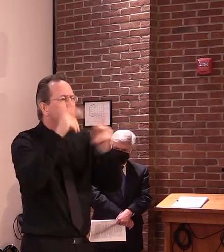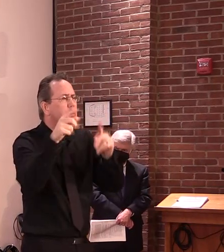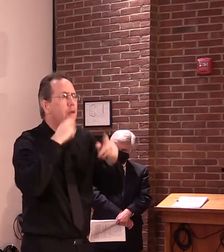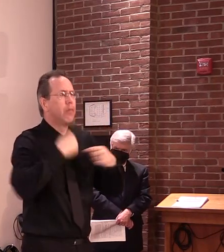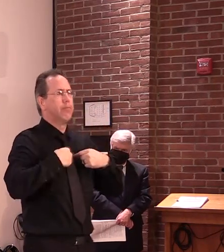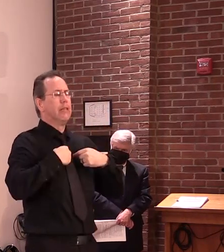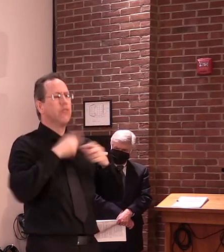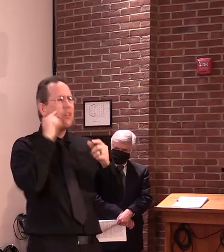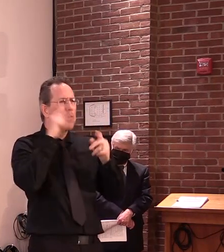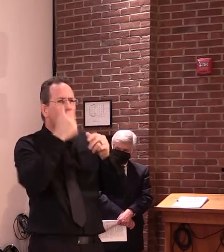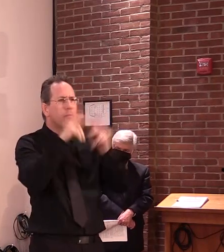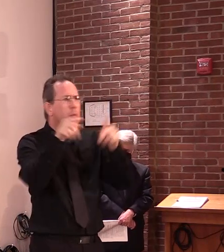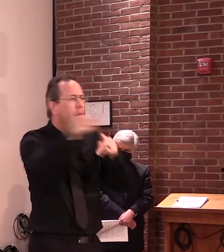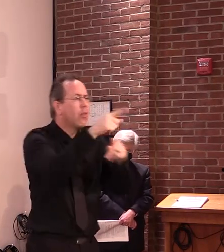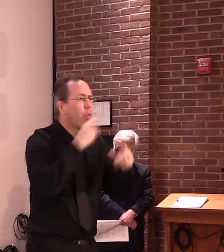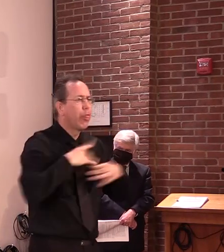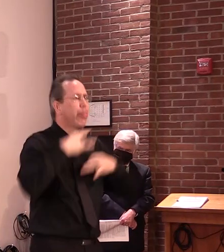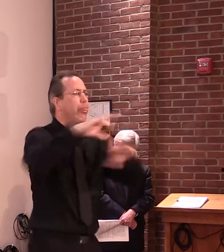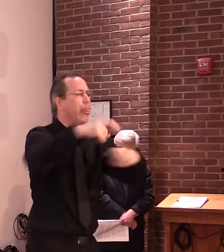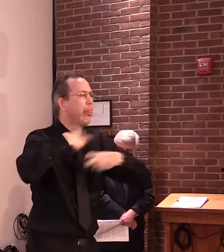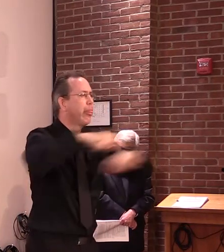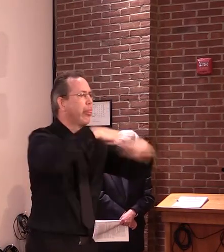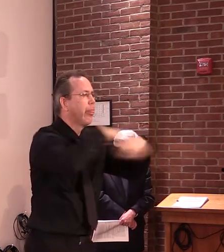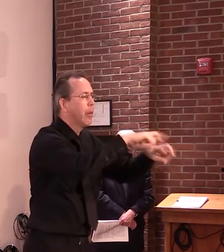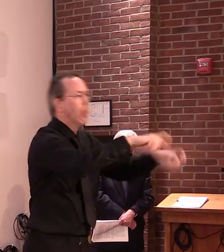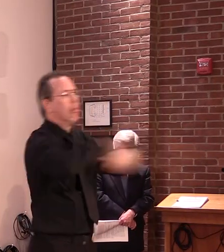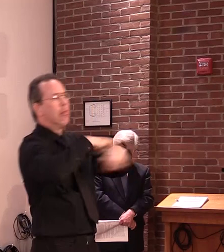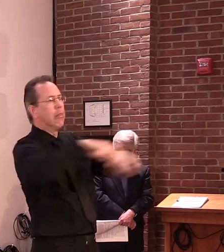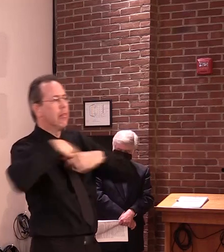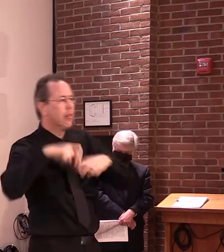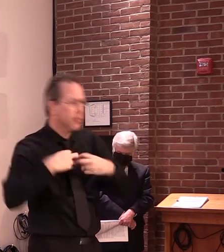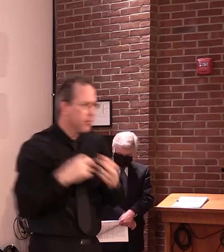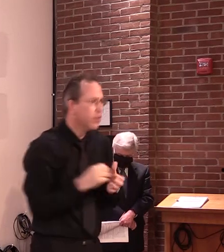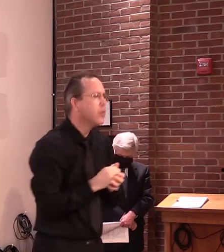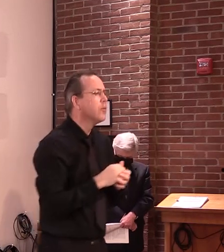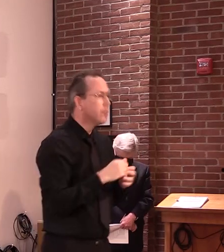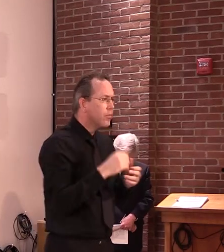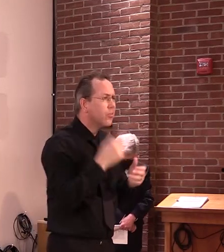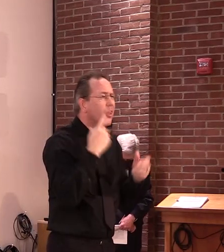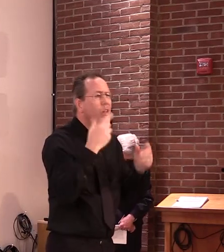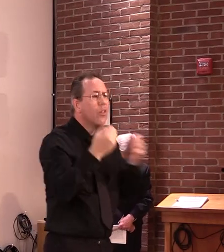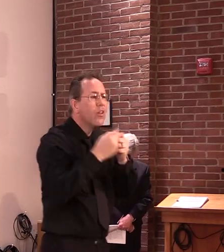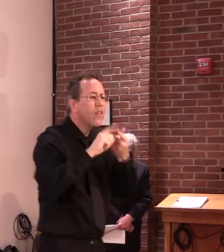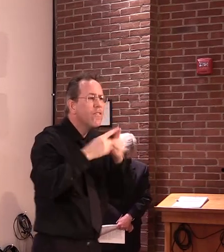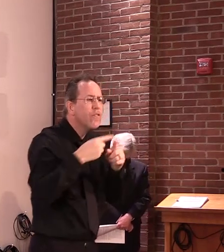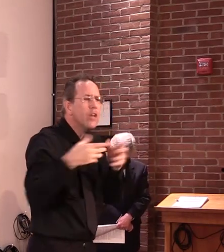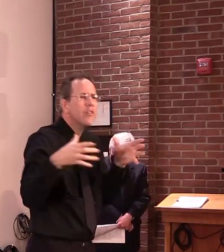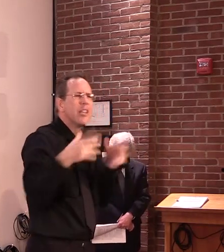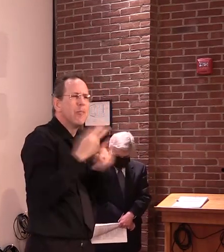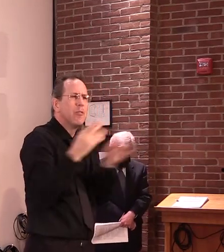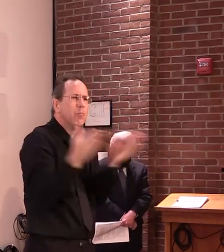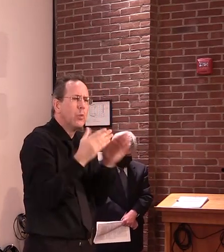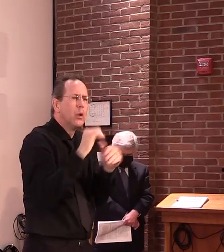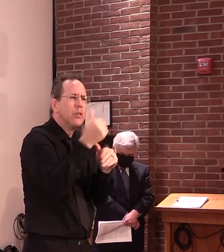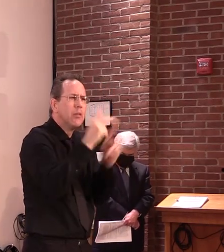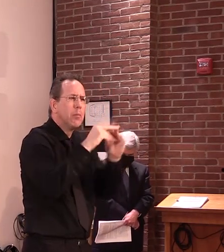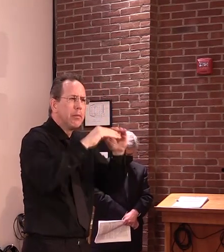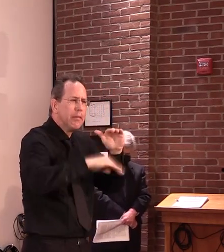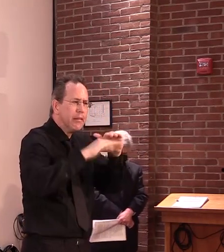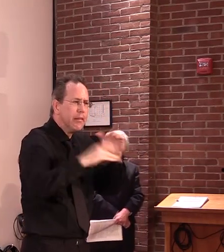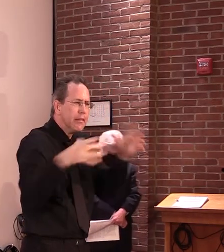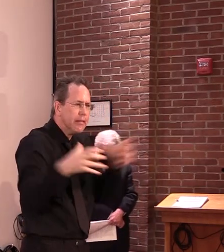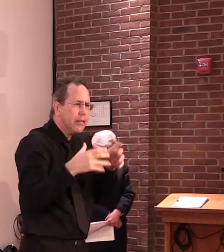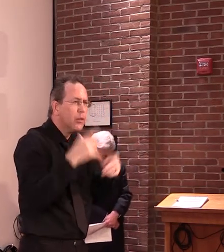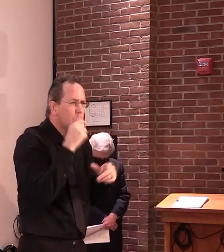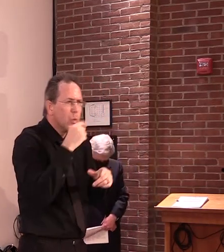Keep your social circles small. This will make it easier to know who else may have been exposed and needs to self-isolate if